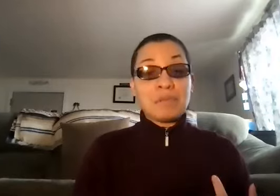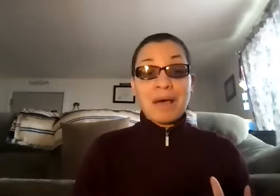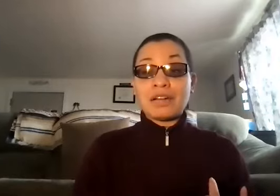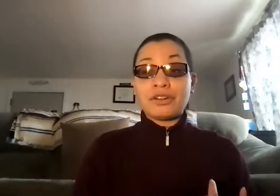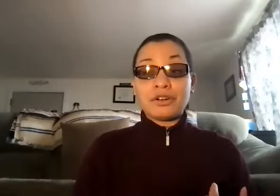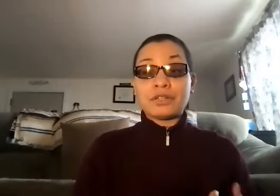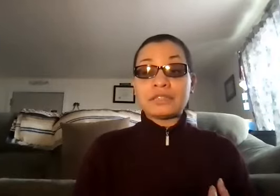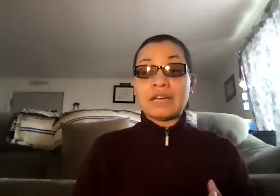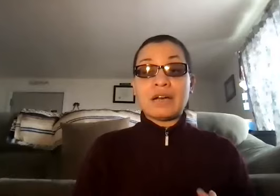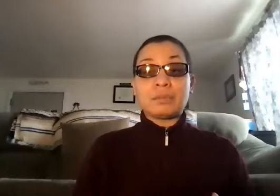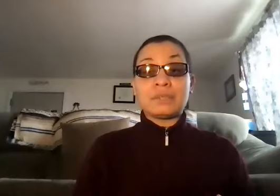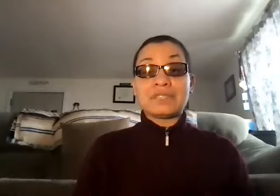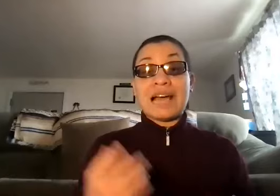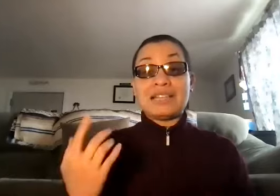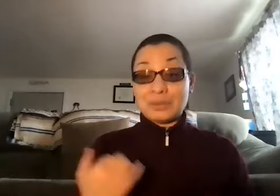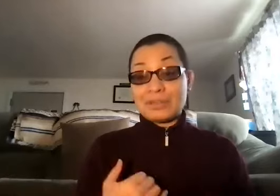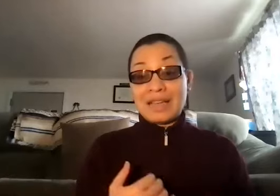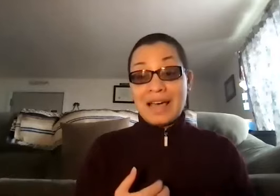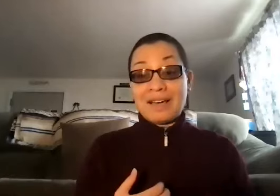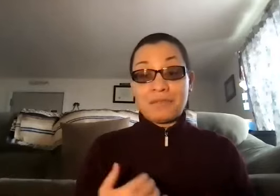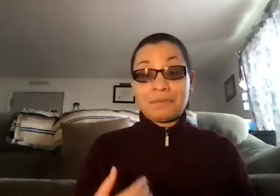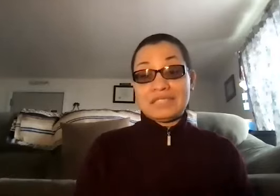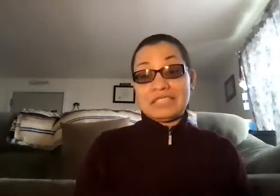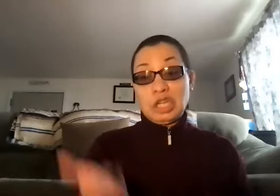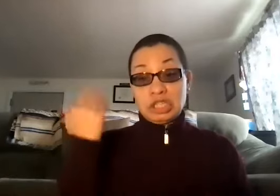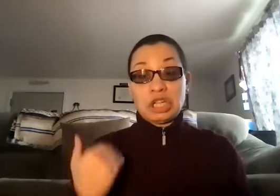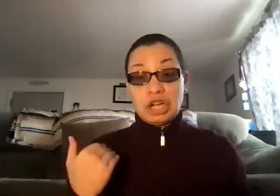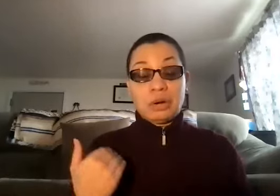monitor hooked up, which I used to have years ago.